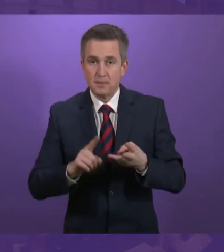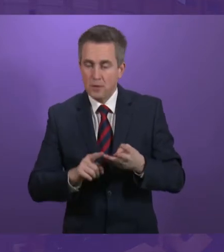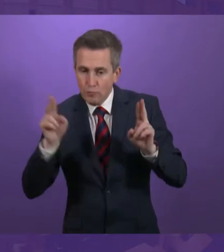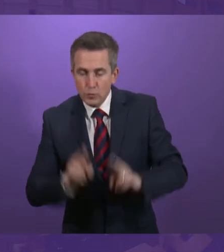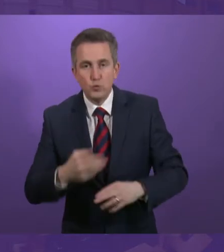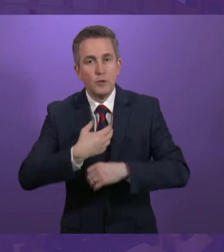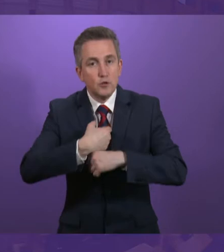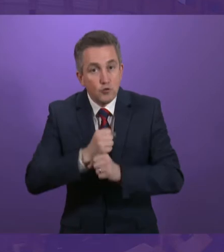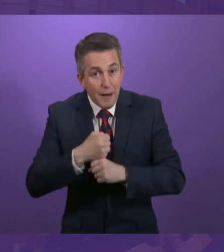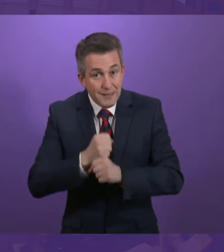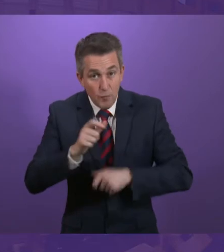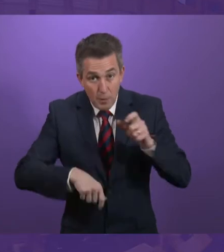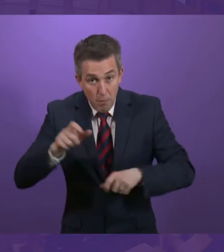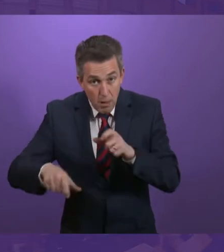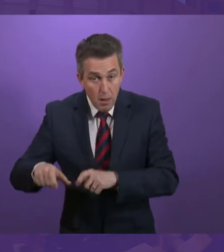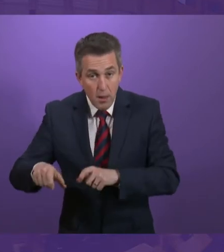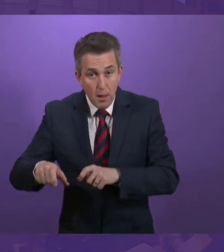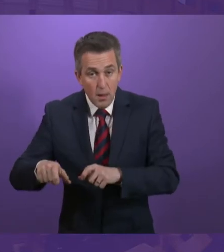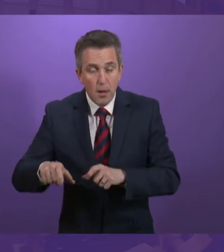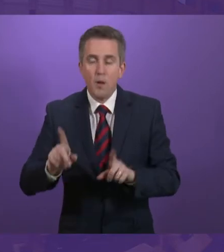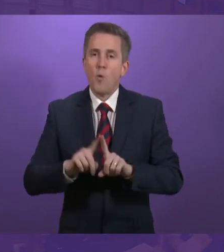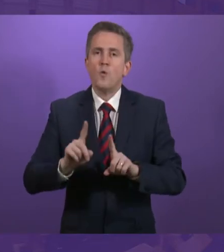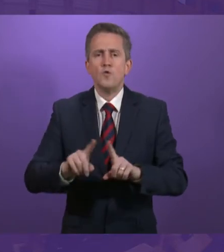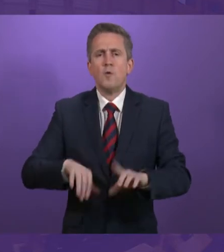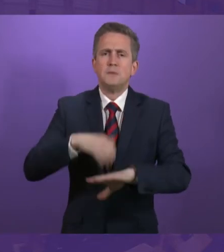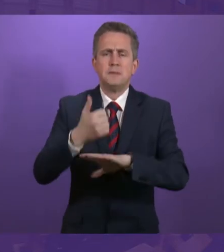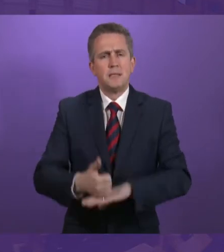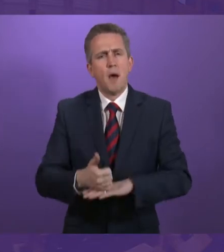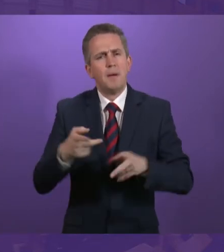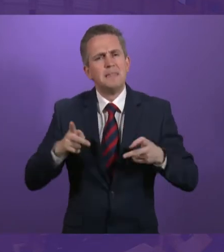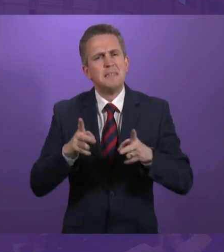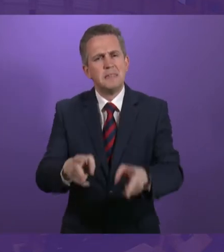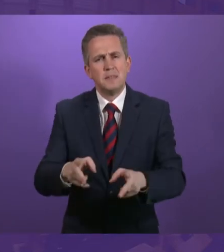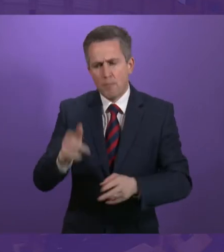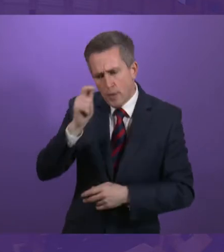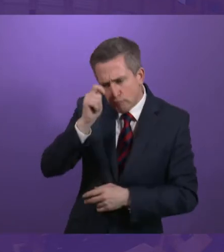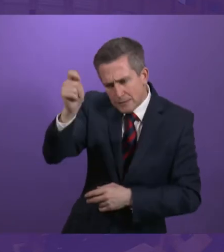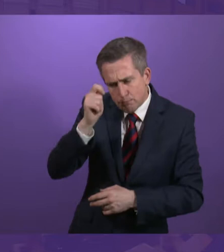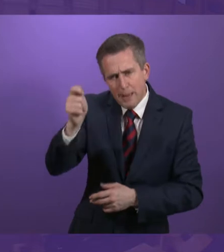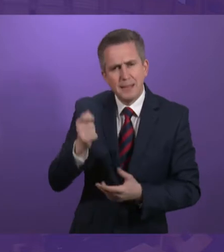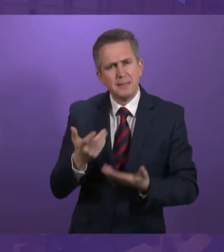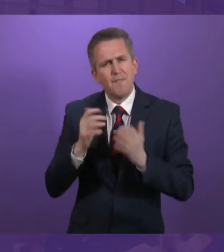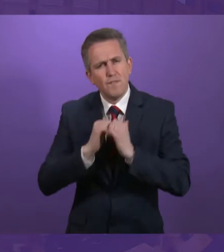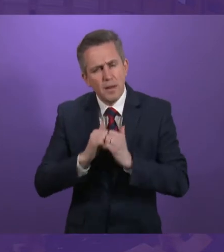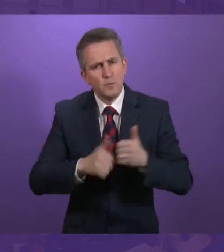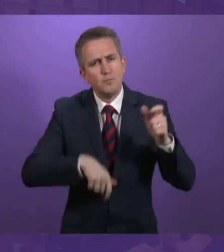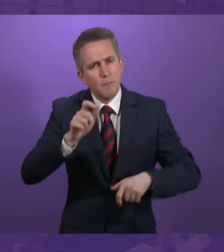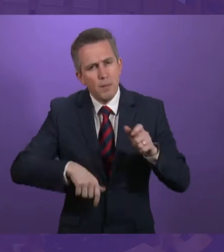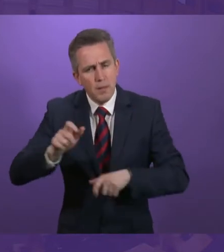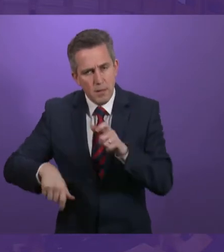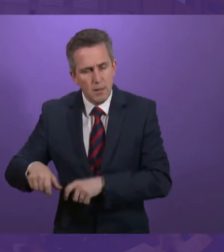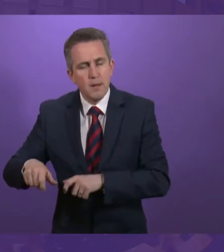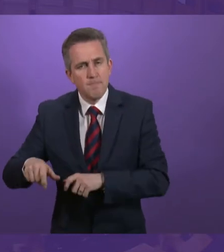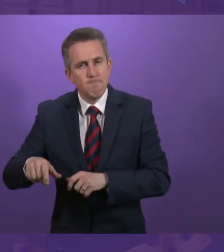stress and ensuring that we put into place a dignified, respectful system that works for Scotland. After careful